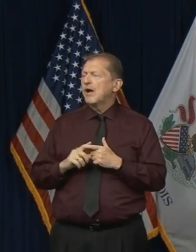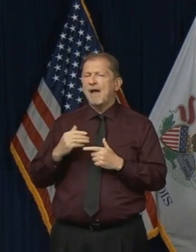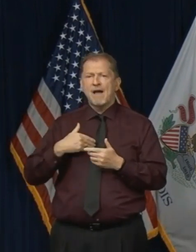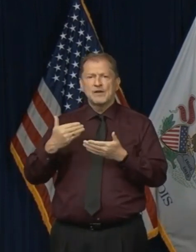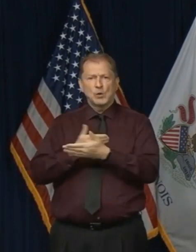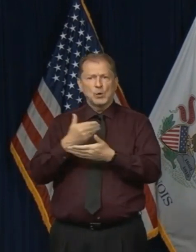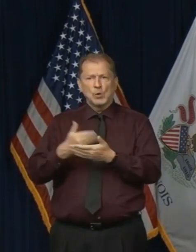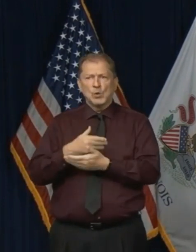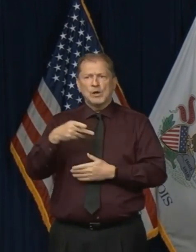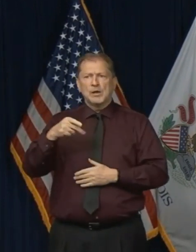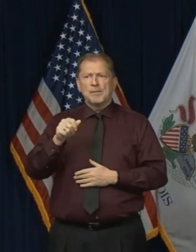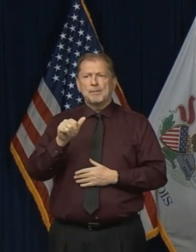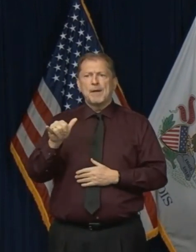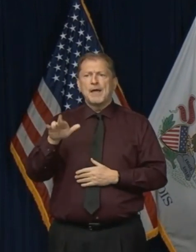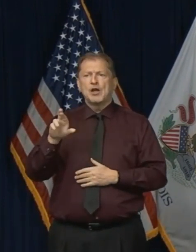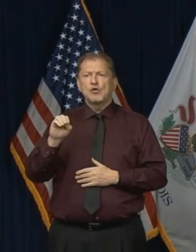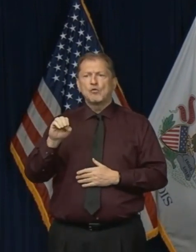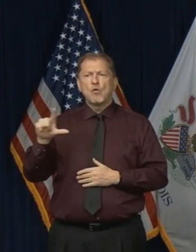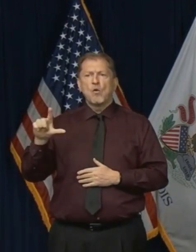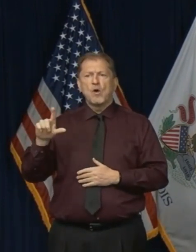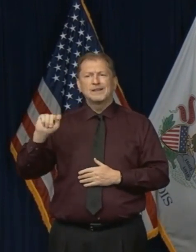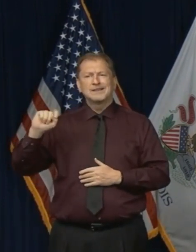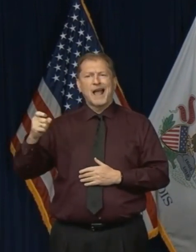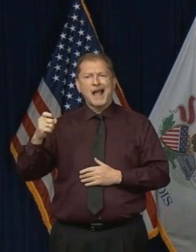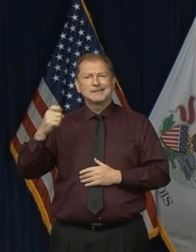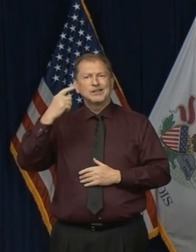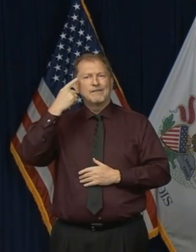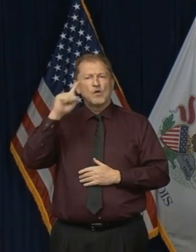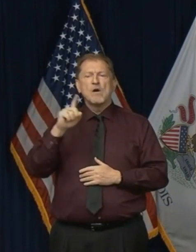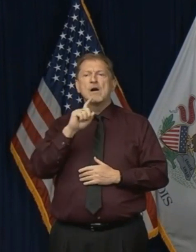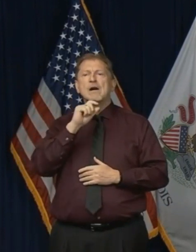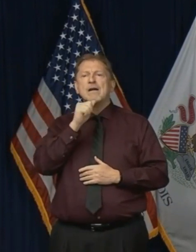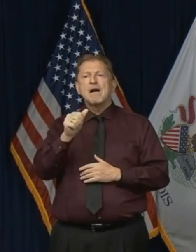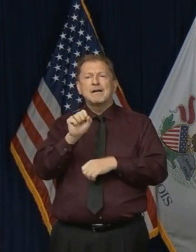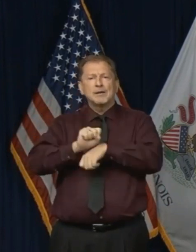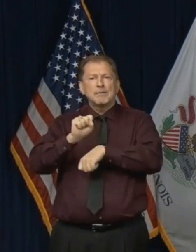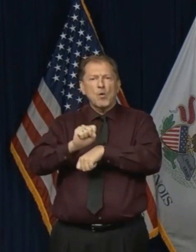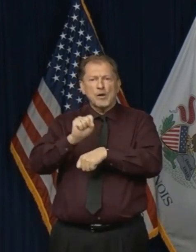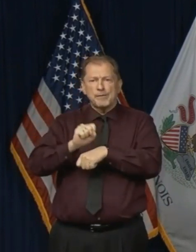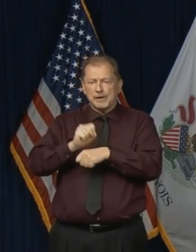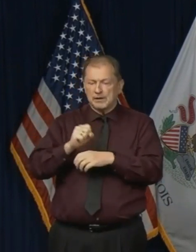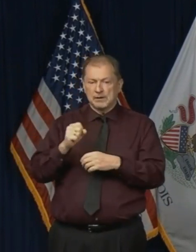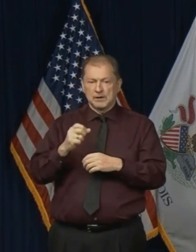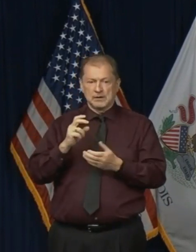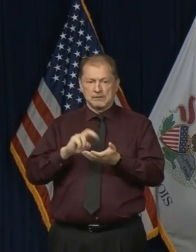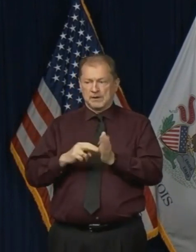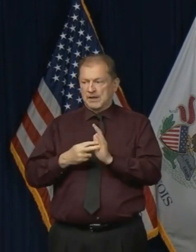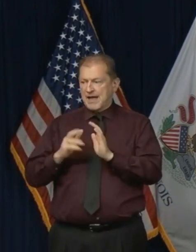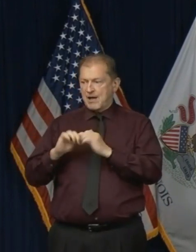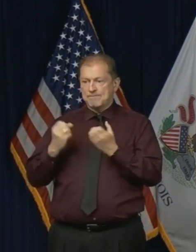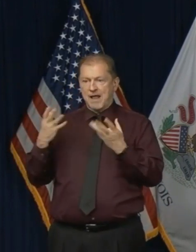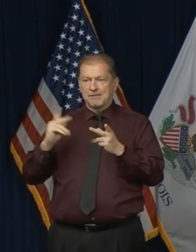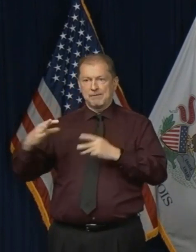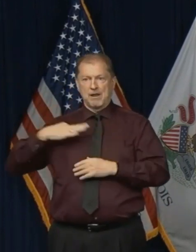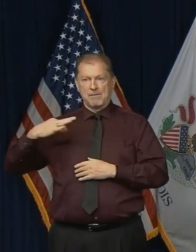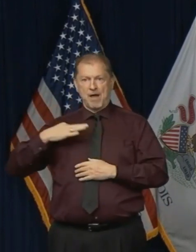payroll taxes to cover depleting funds? And should Congress step in to beef up employment ranks to handle all the phone calls?